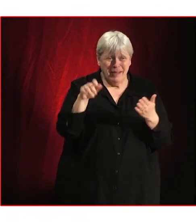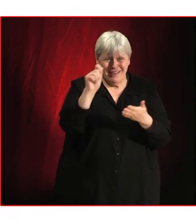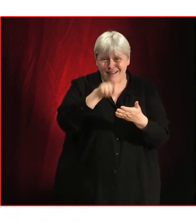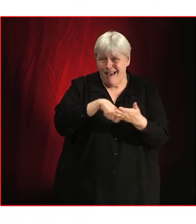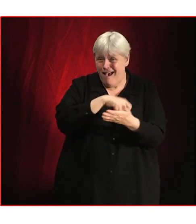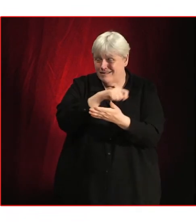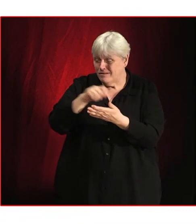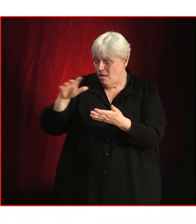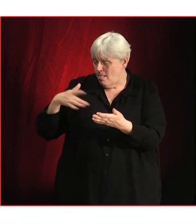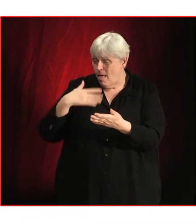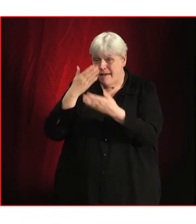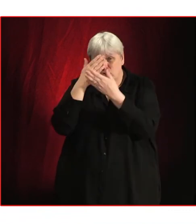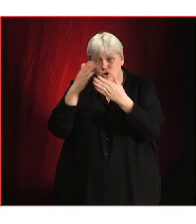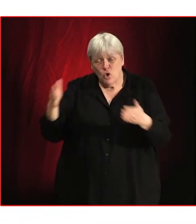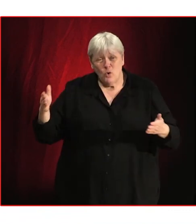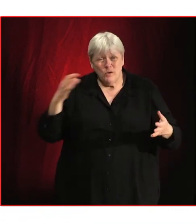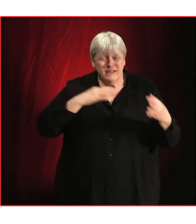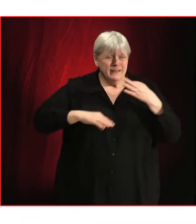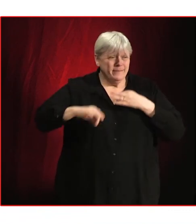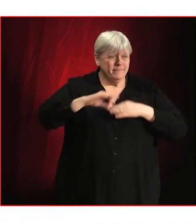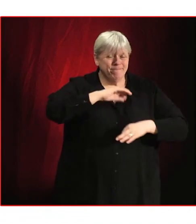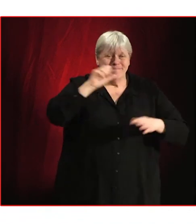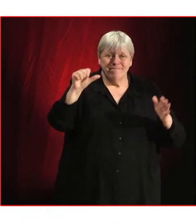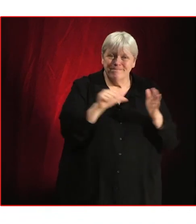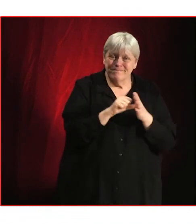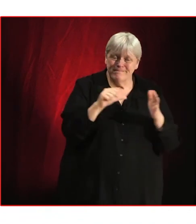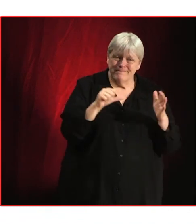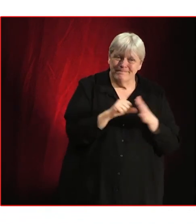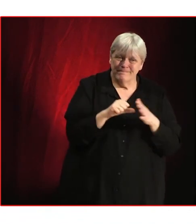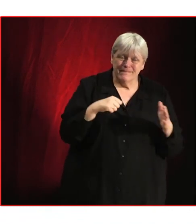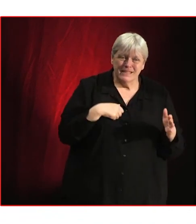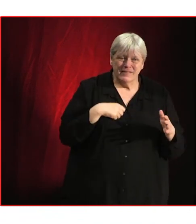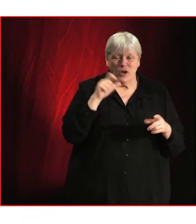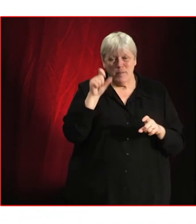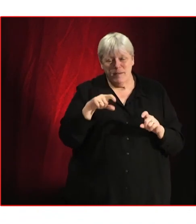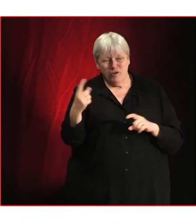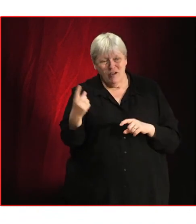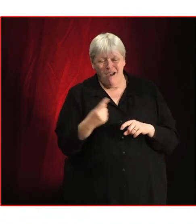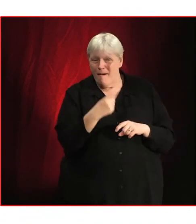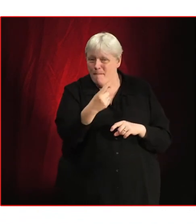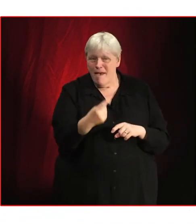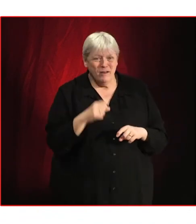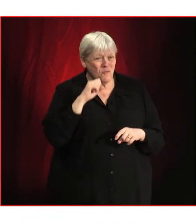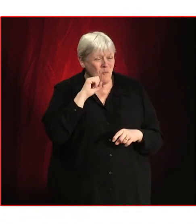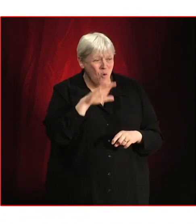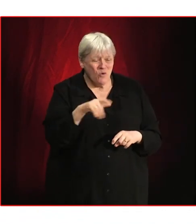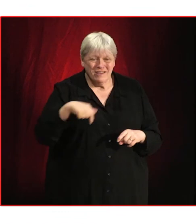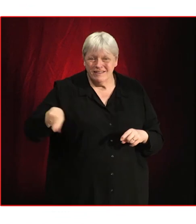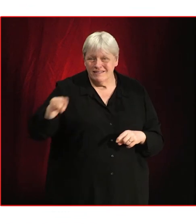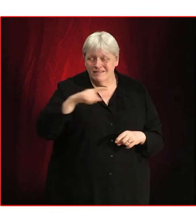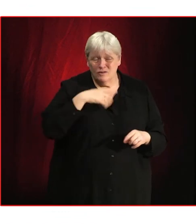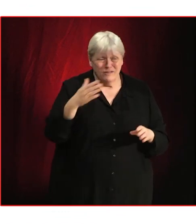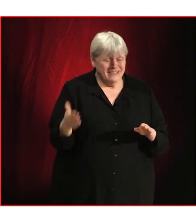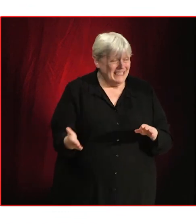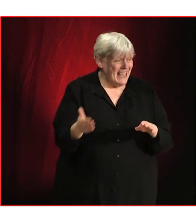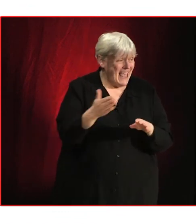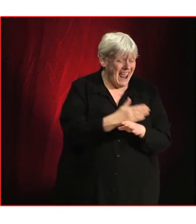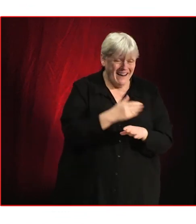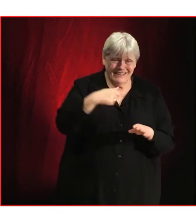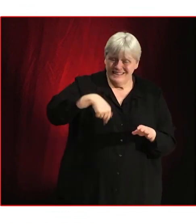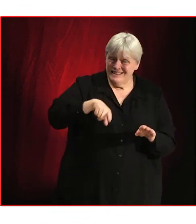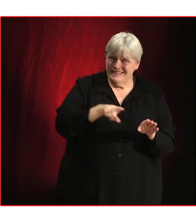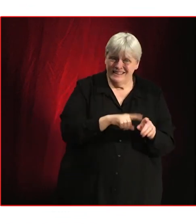live shows, and it's difficult to get bums on seats in live music venues, early career musicians find themselves